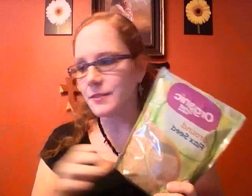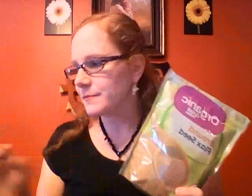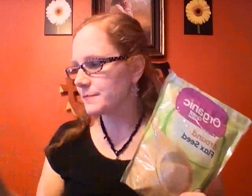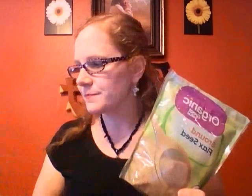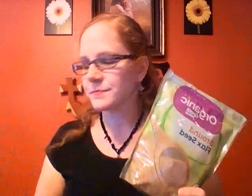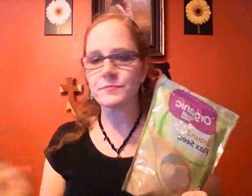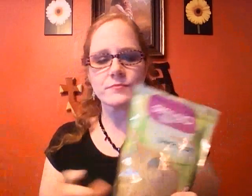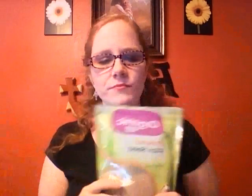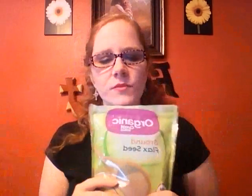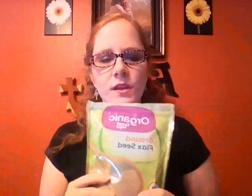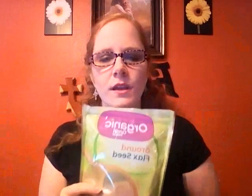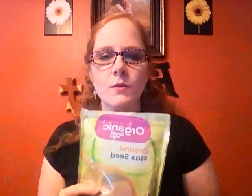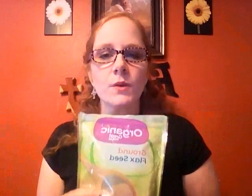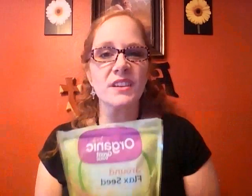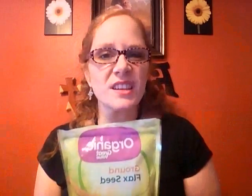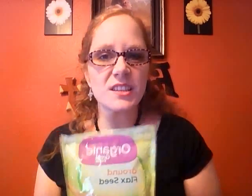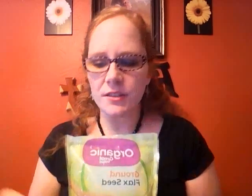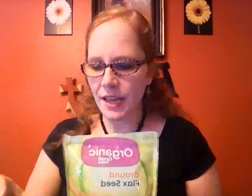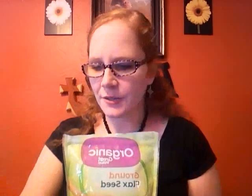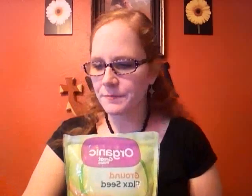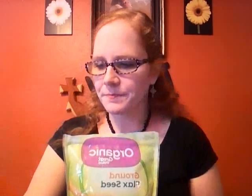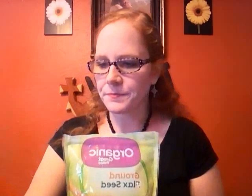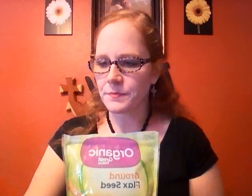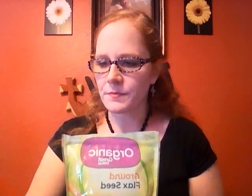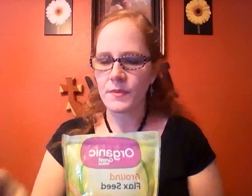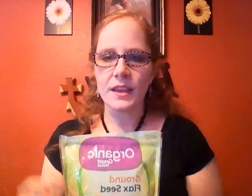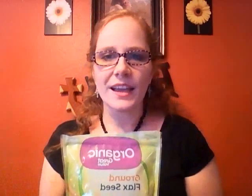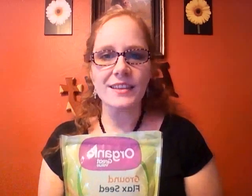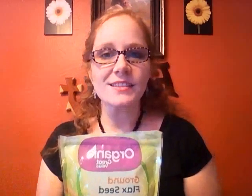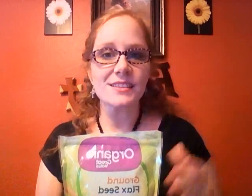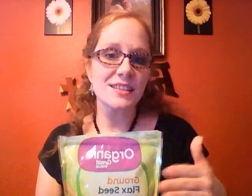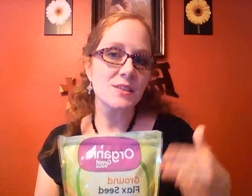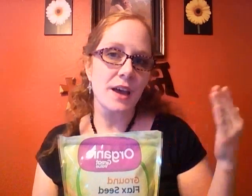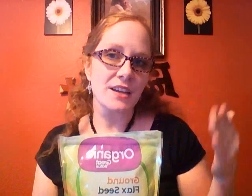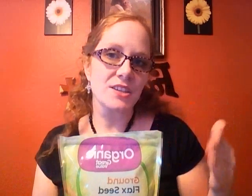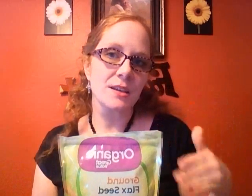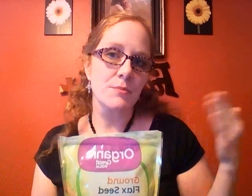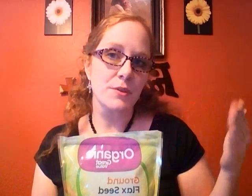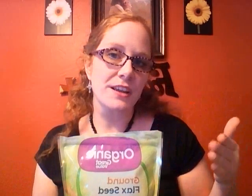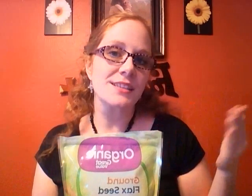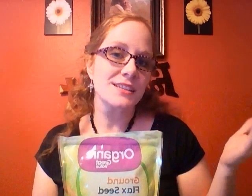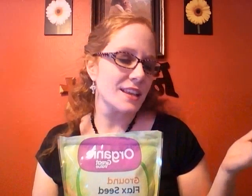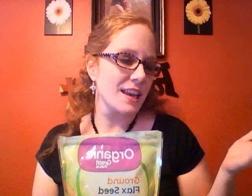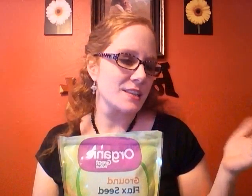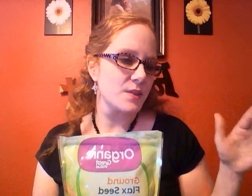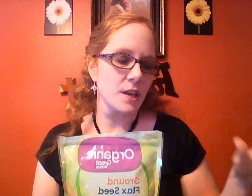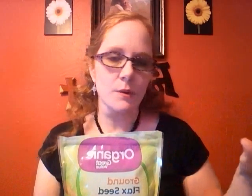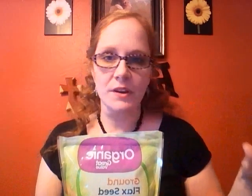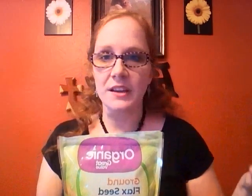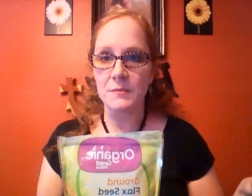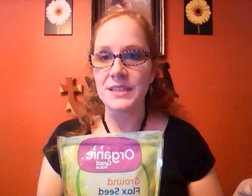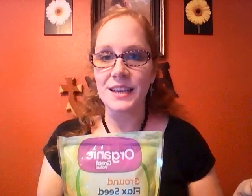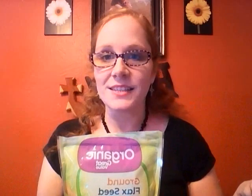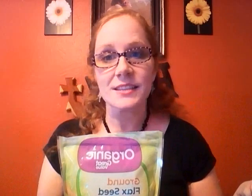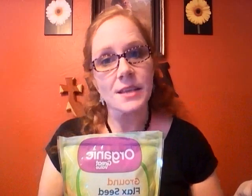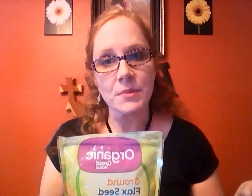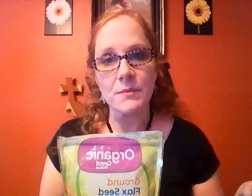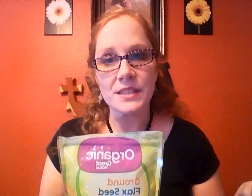what you're gonna do now and this is this will actually bring us into the next video we're going to be testing supplements